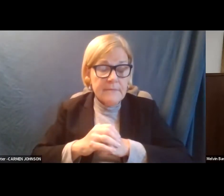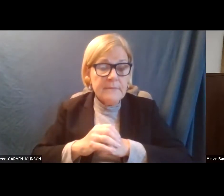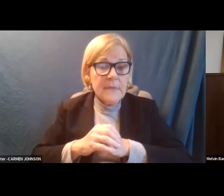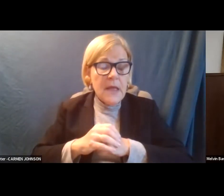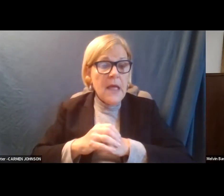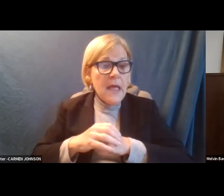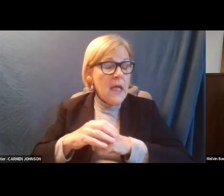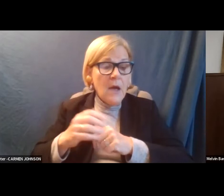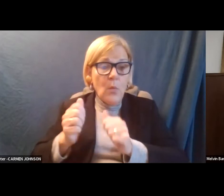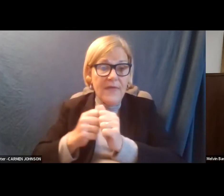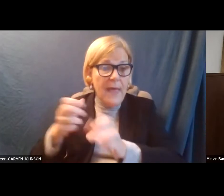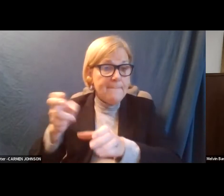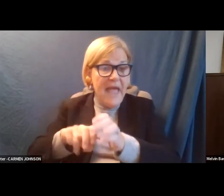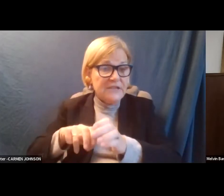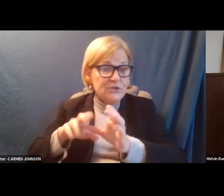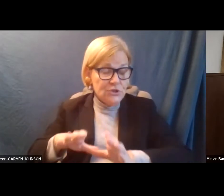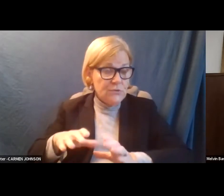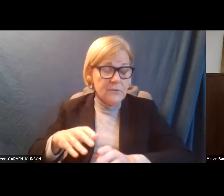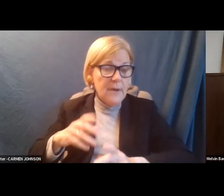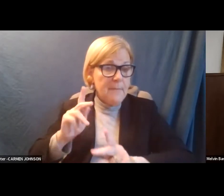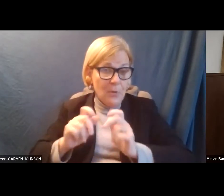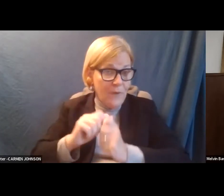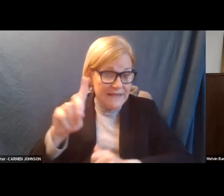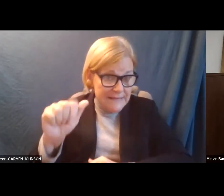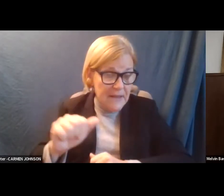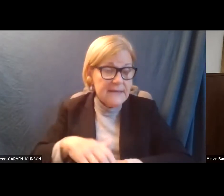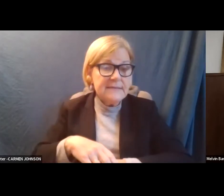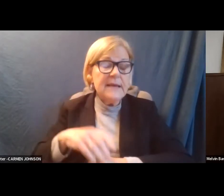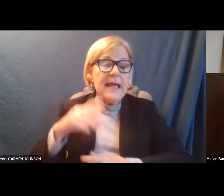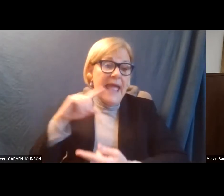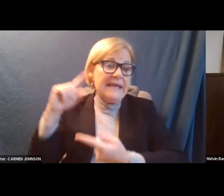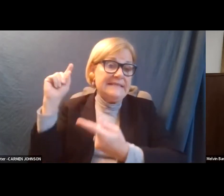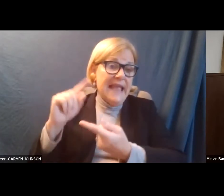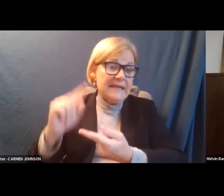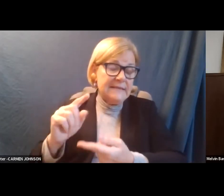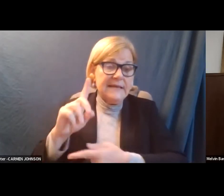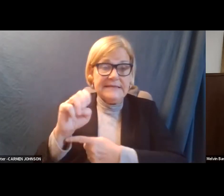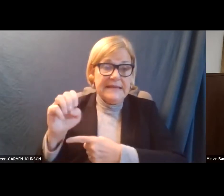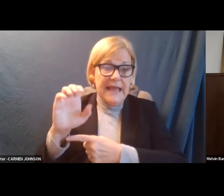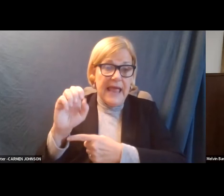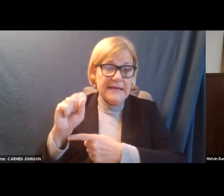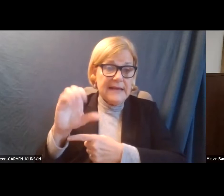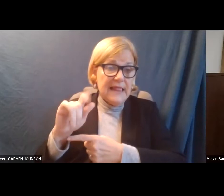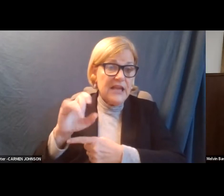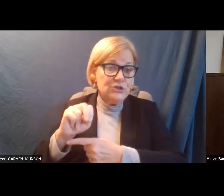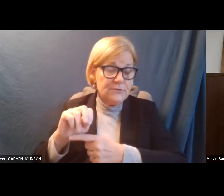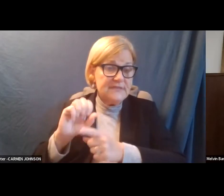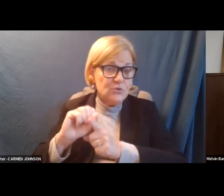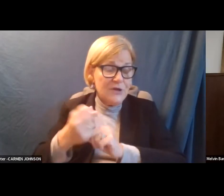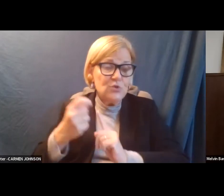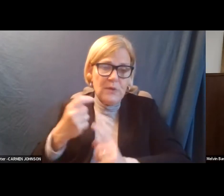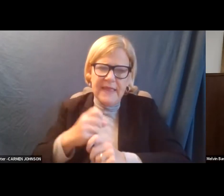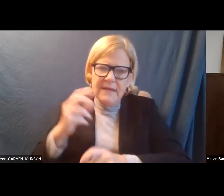interaction, um, dealing with people with disabilities and de-escalation situation. So that is something we take very important,